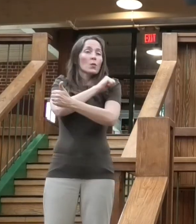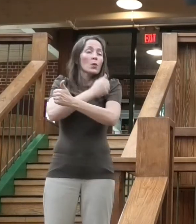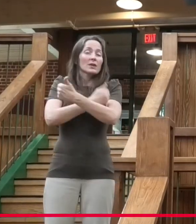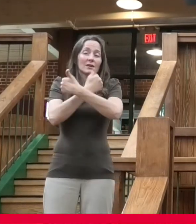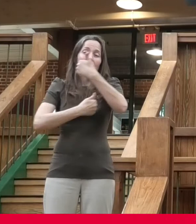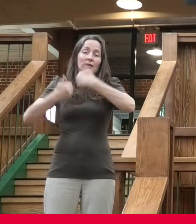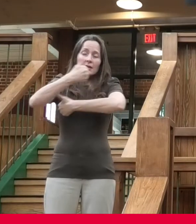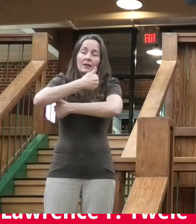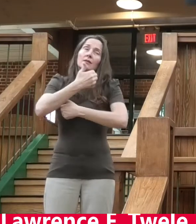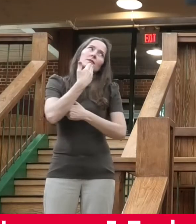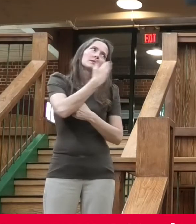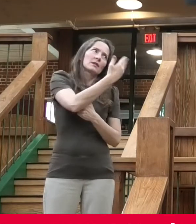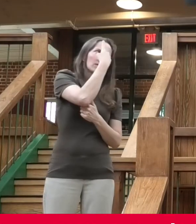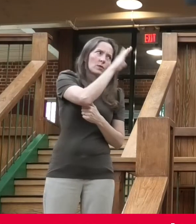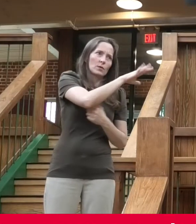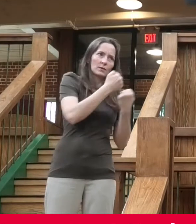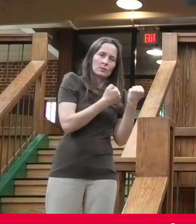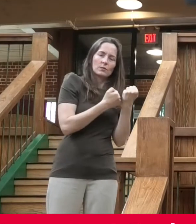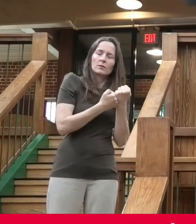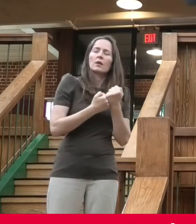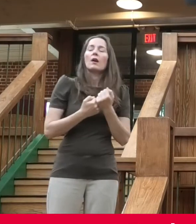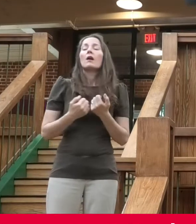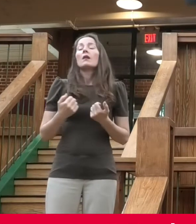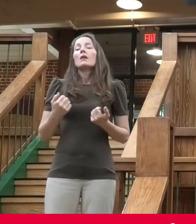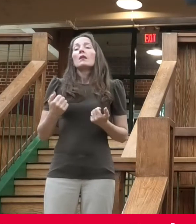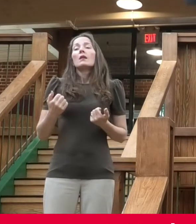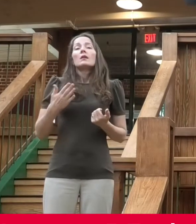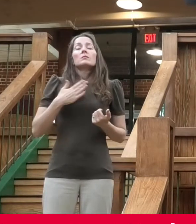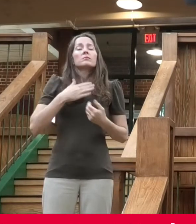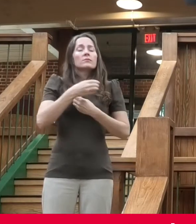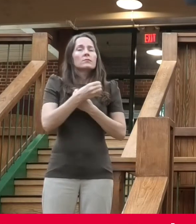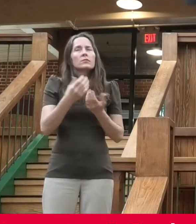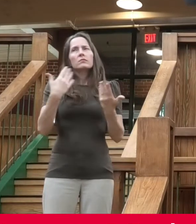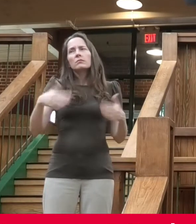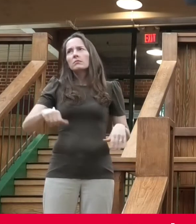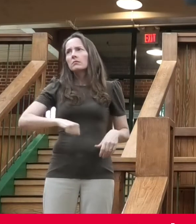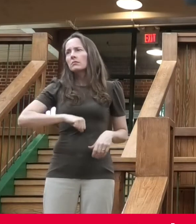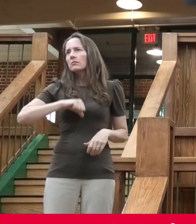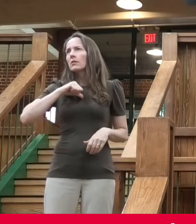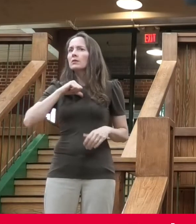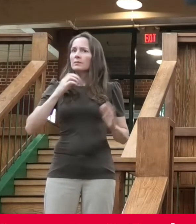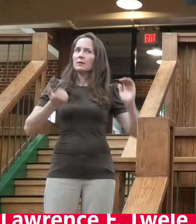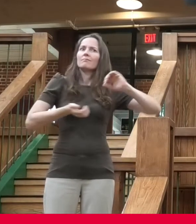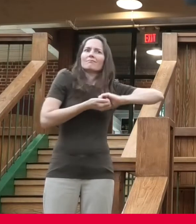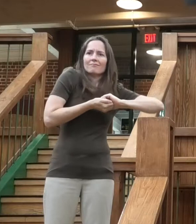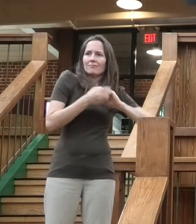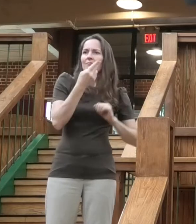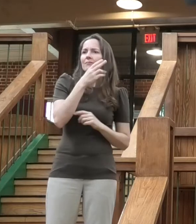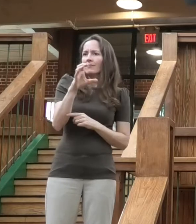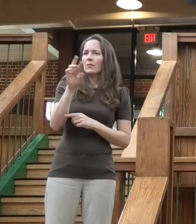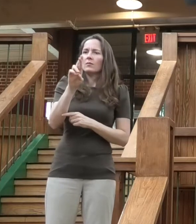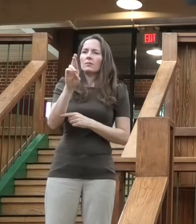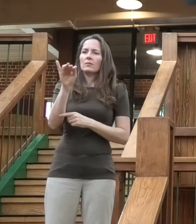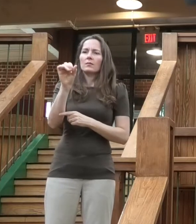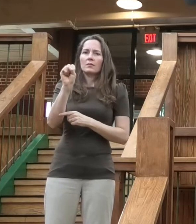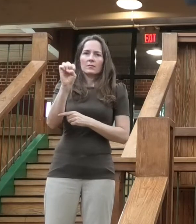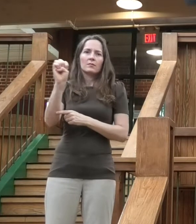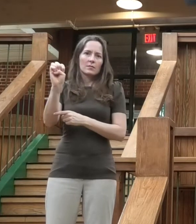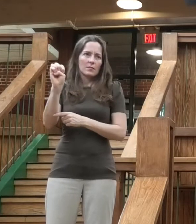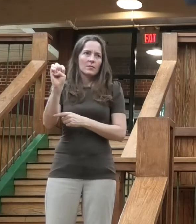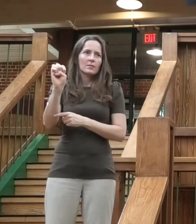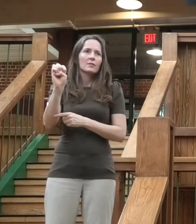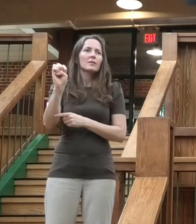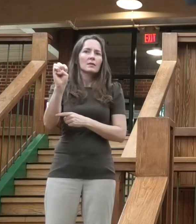The Authority was just tremendously proud to be part of the HOCO Rise Initiative and to be able to help provide this kind of support to the